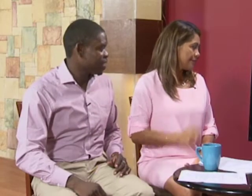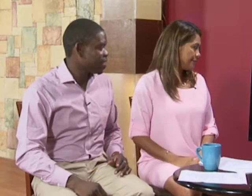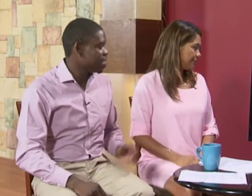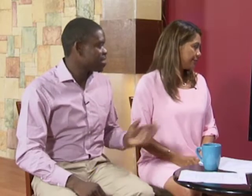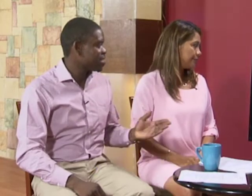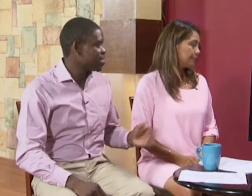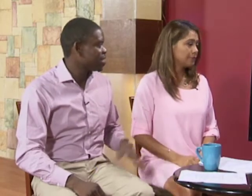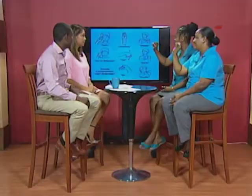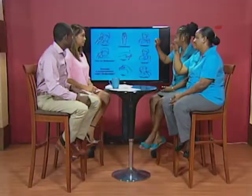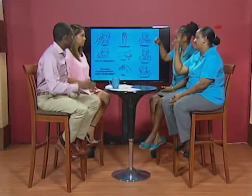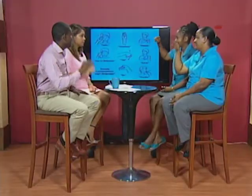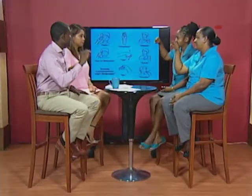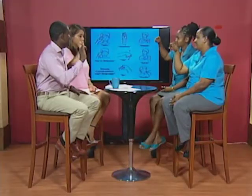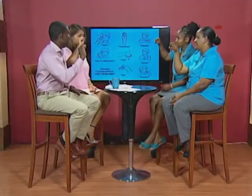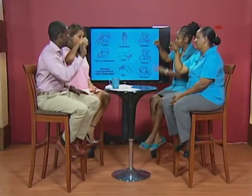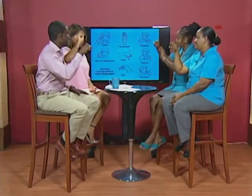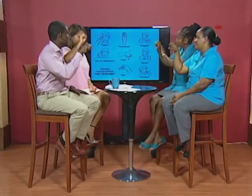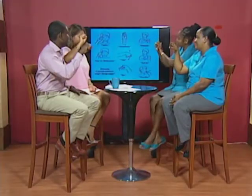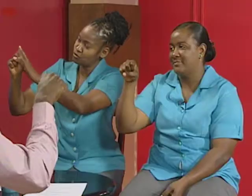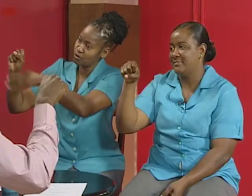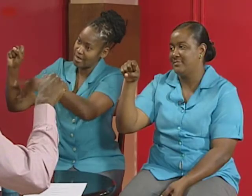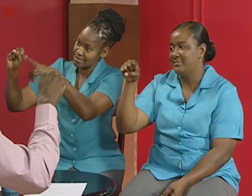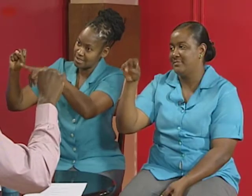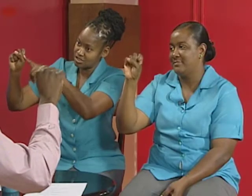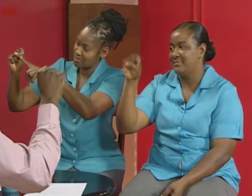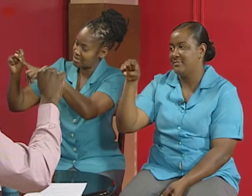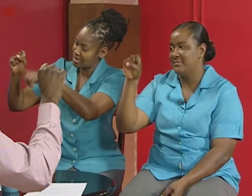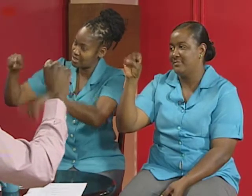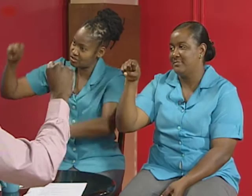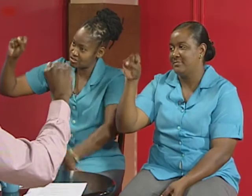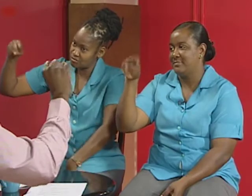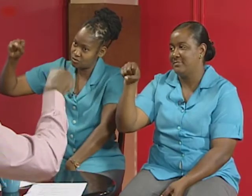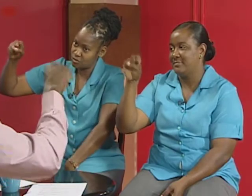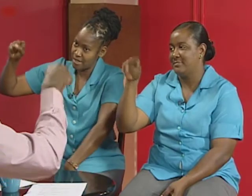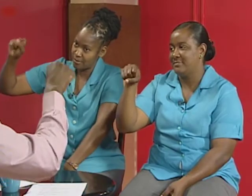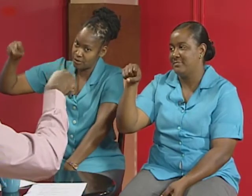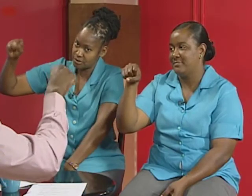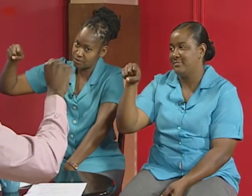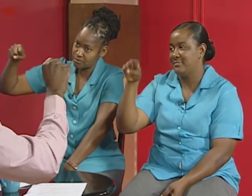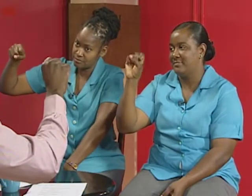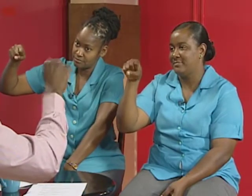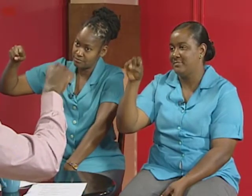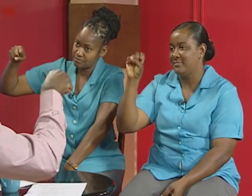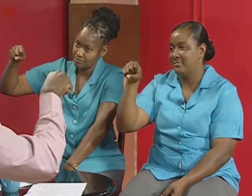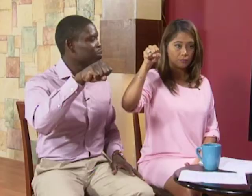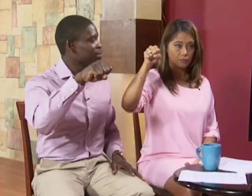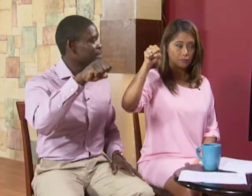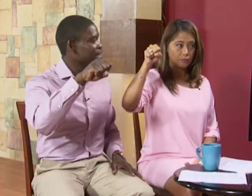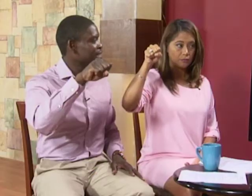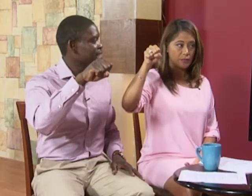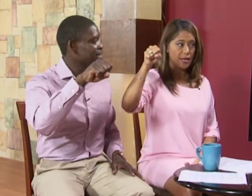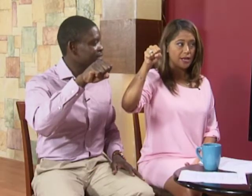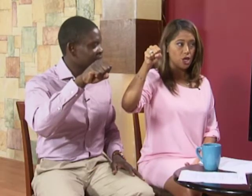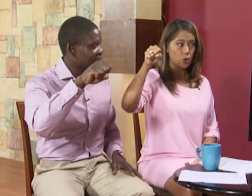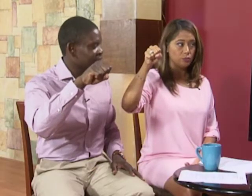thanks yes or just shake your hand well you do the s and shape basically and just two times one two one two yeah yes yes and no no